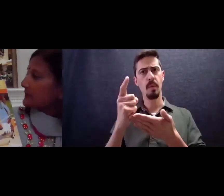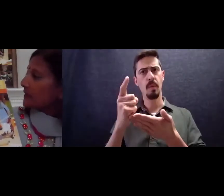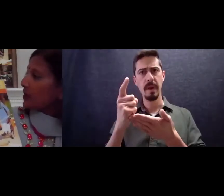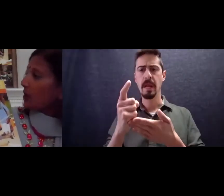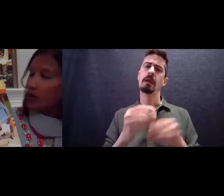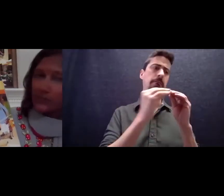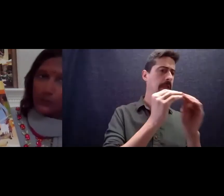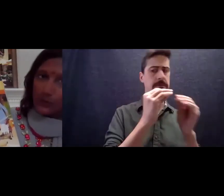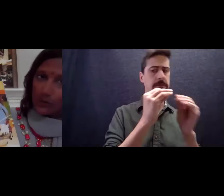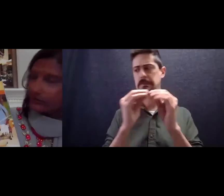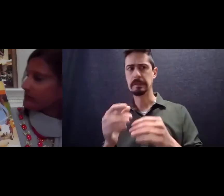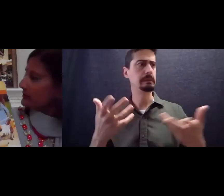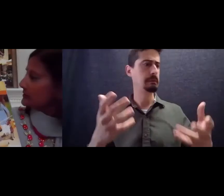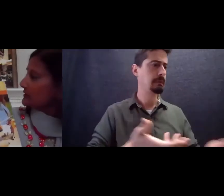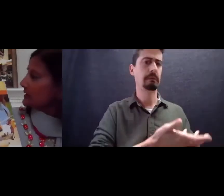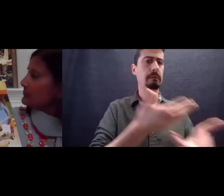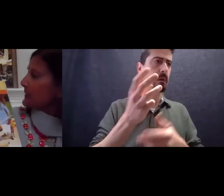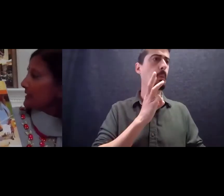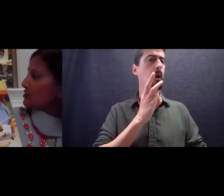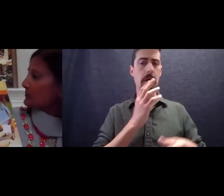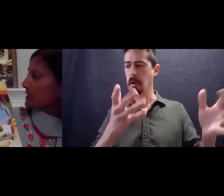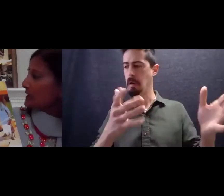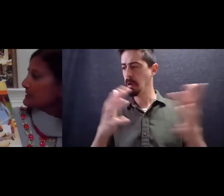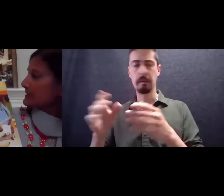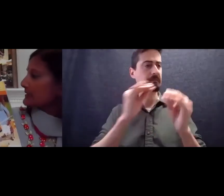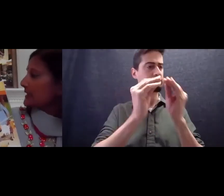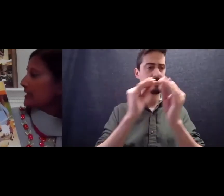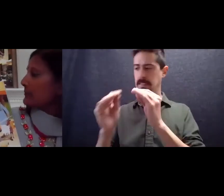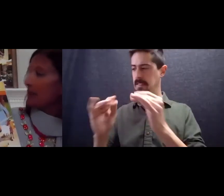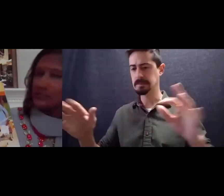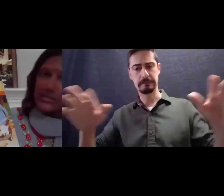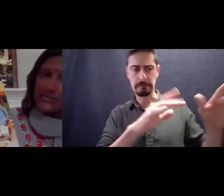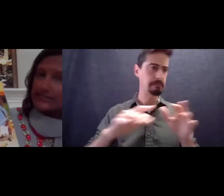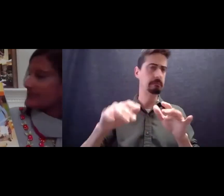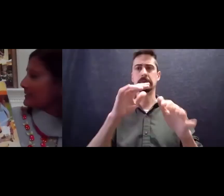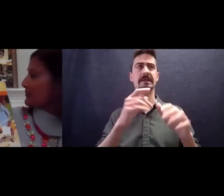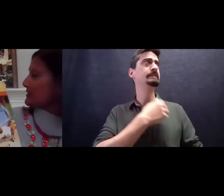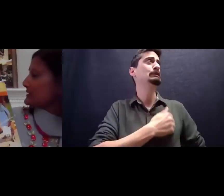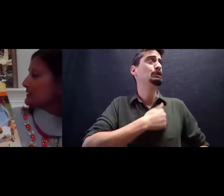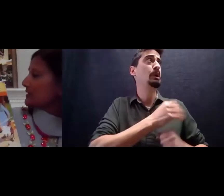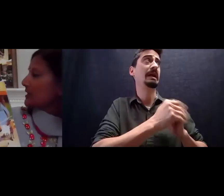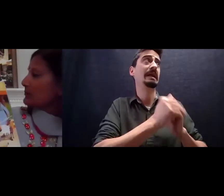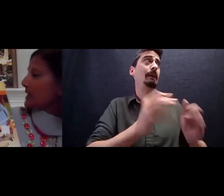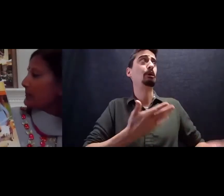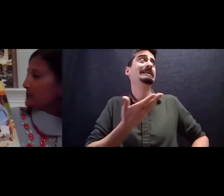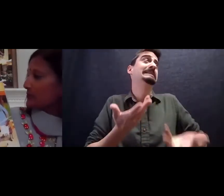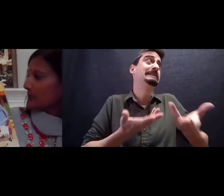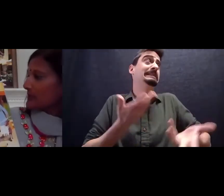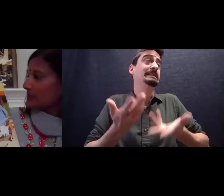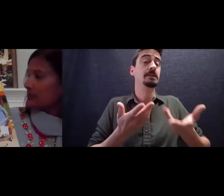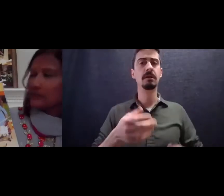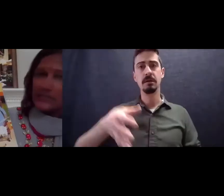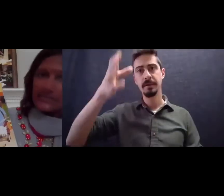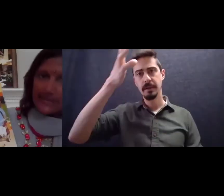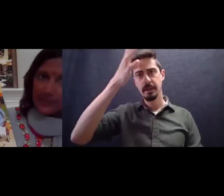hauling well water hatching pots and apologizing to neighbors Bapu